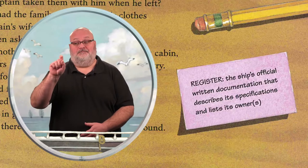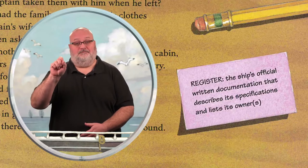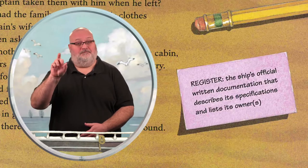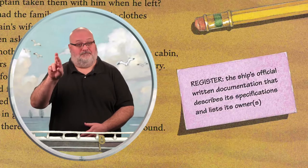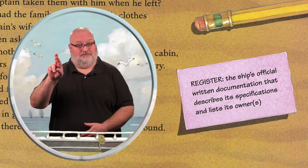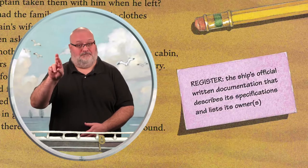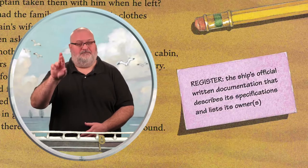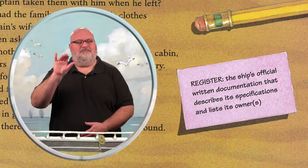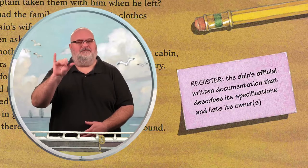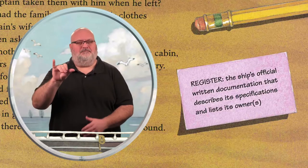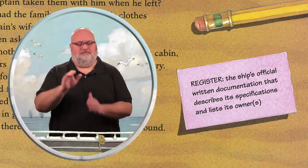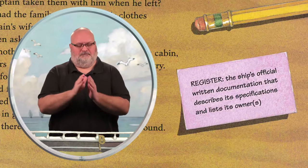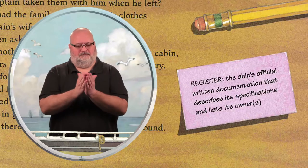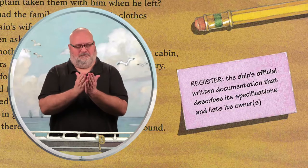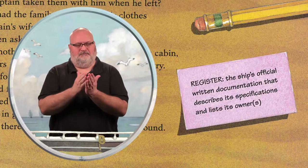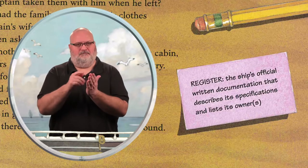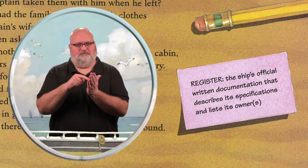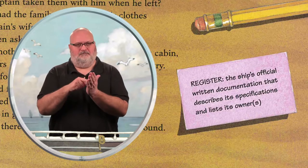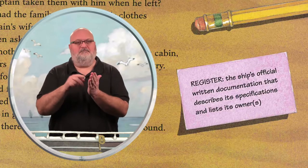Register.